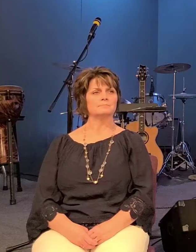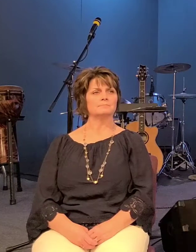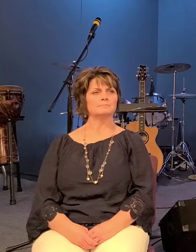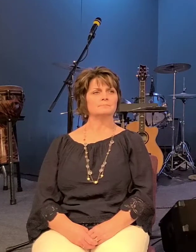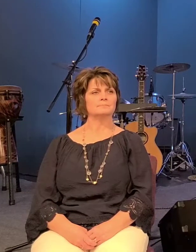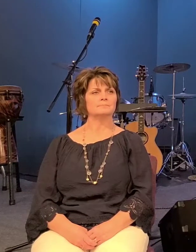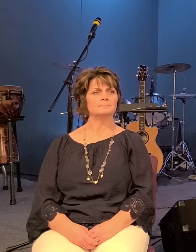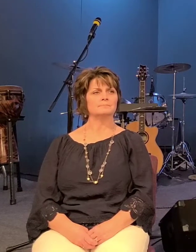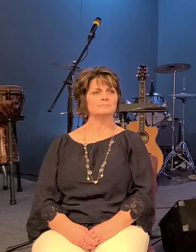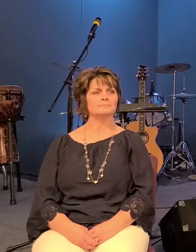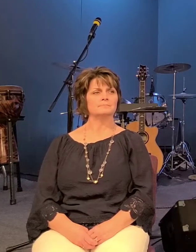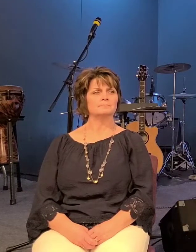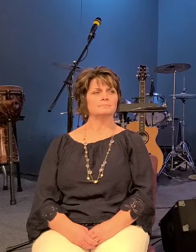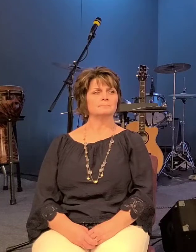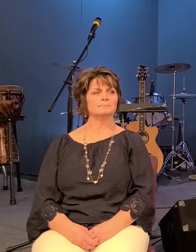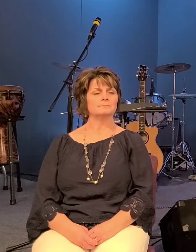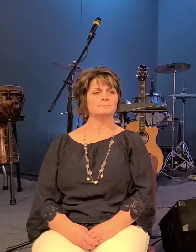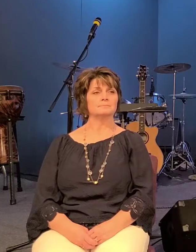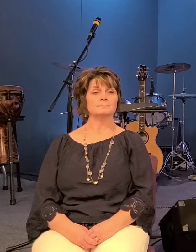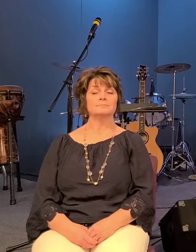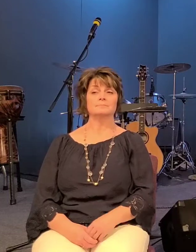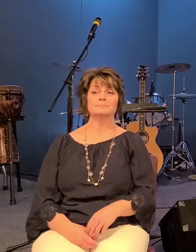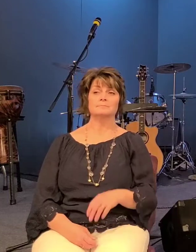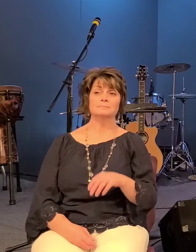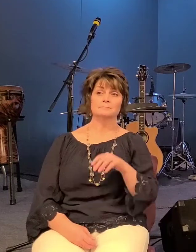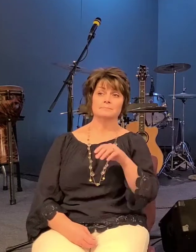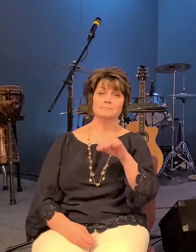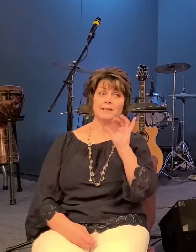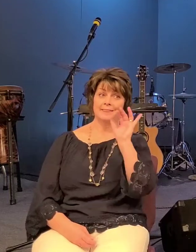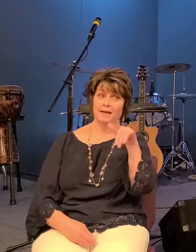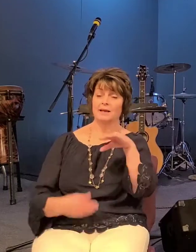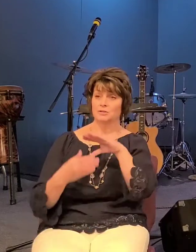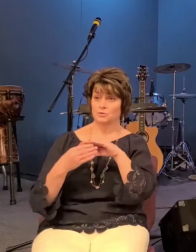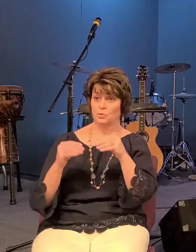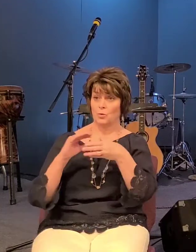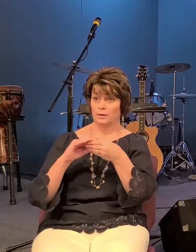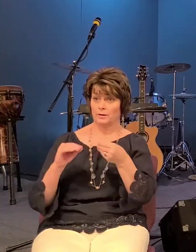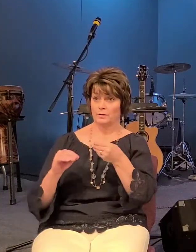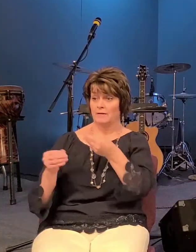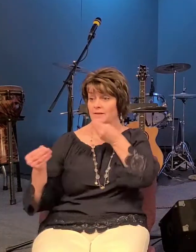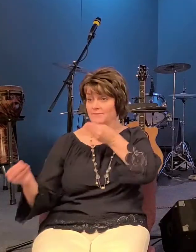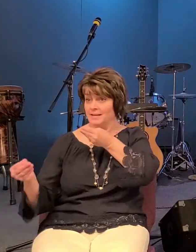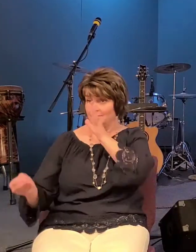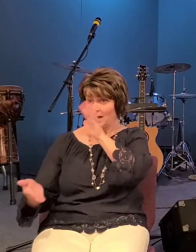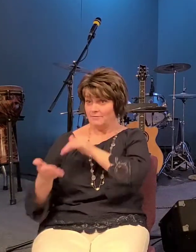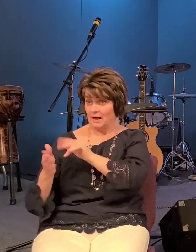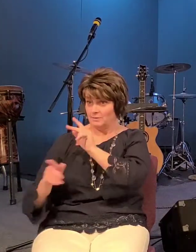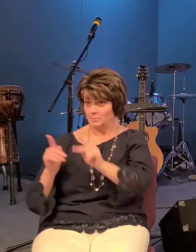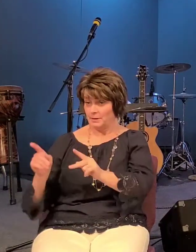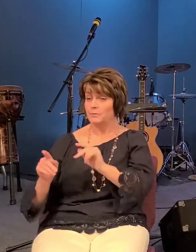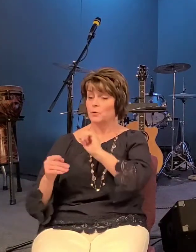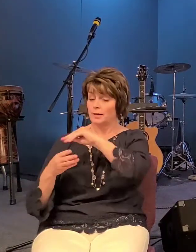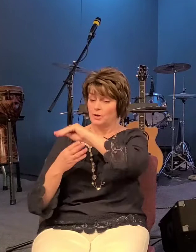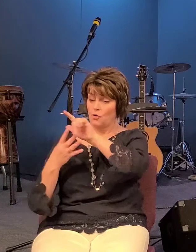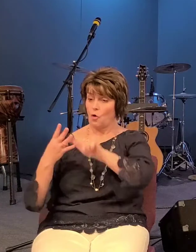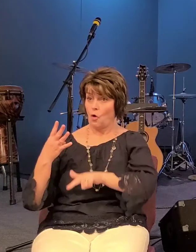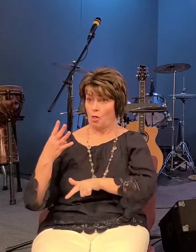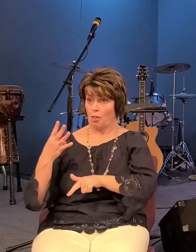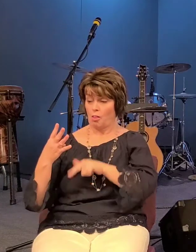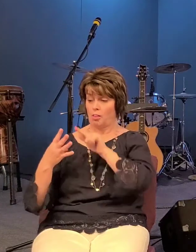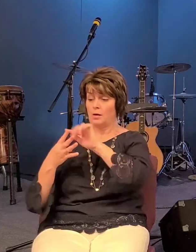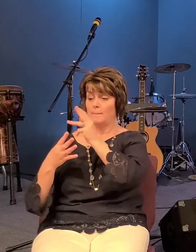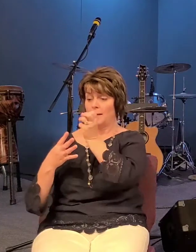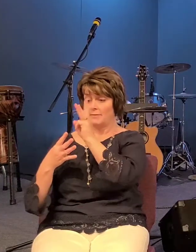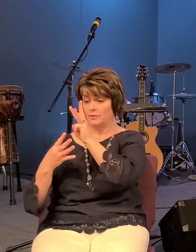now this event was recorded in in all four gospels if you'd like to read it you can go to matthew chapter 14